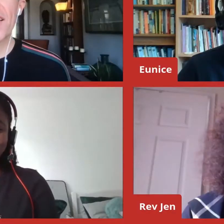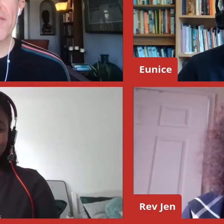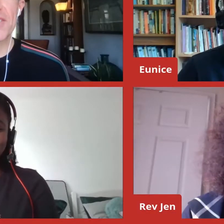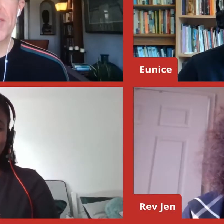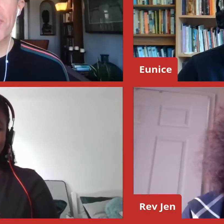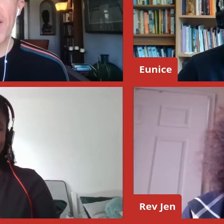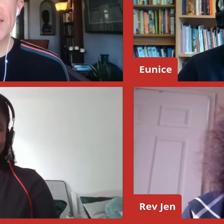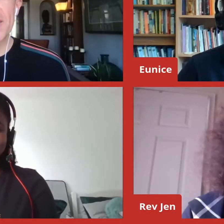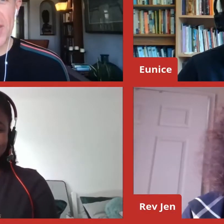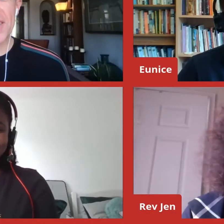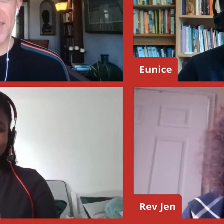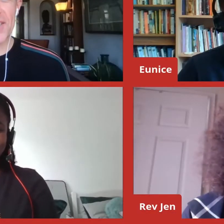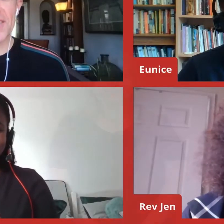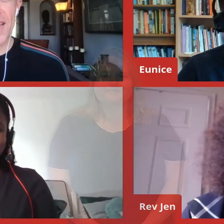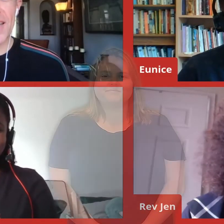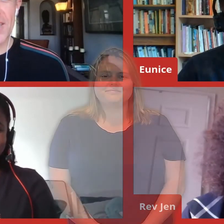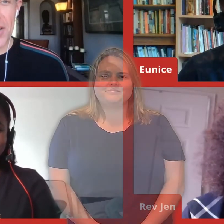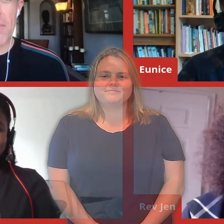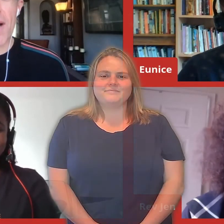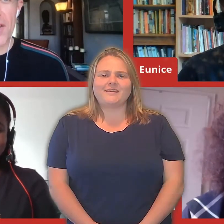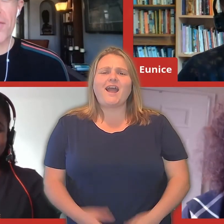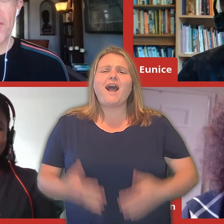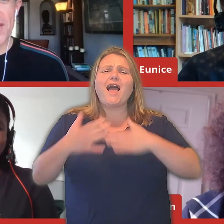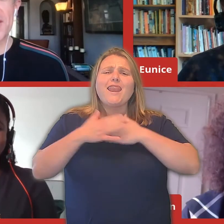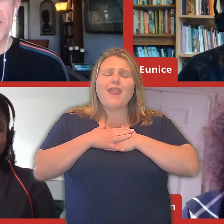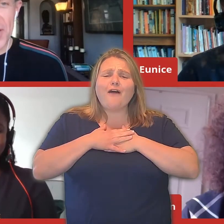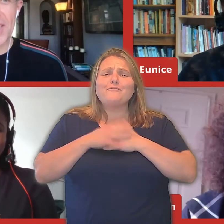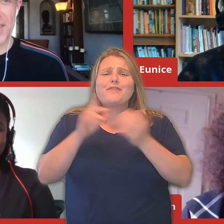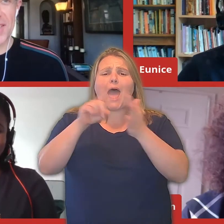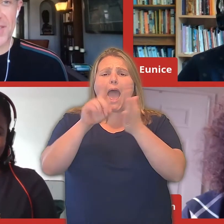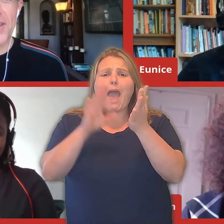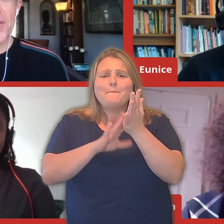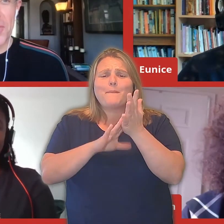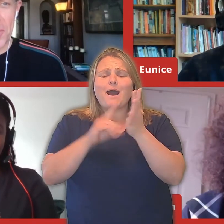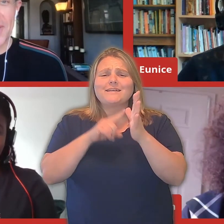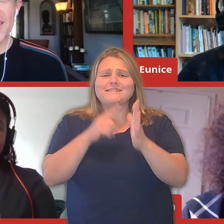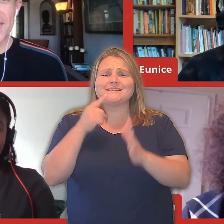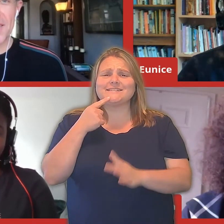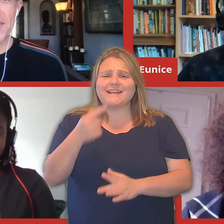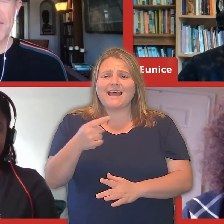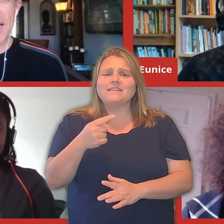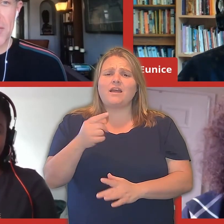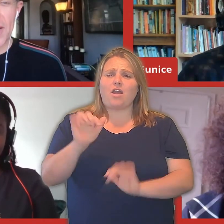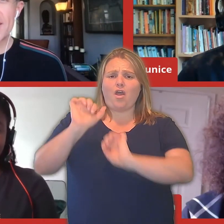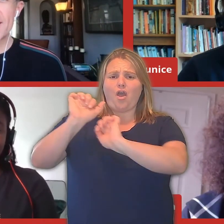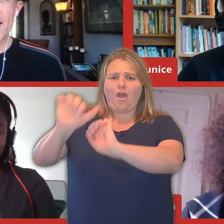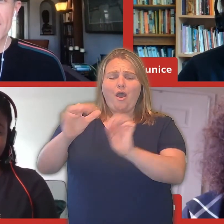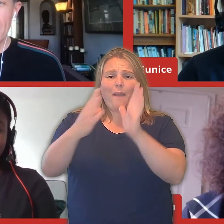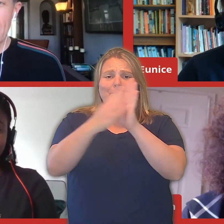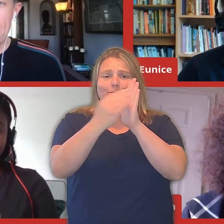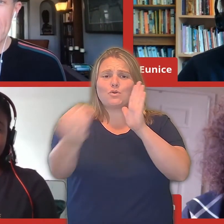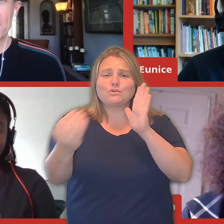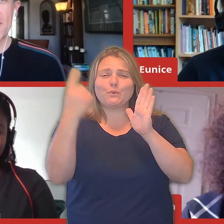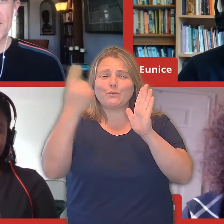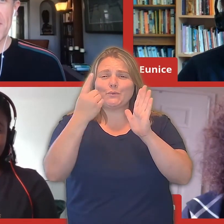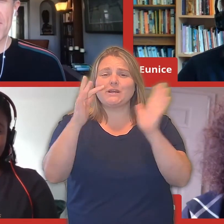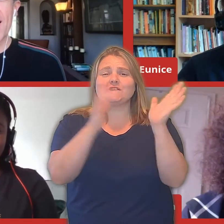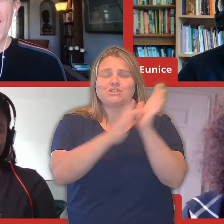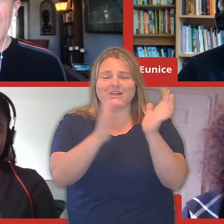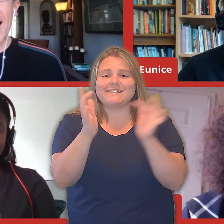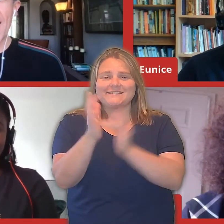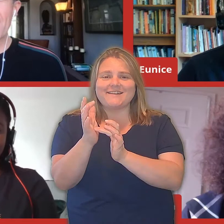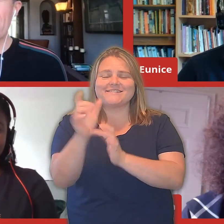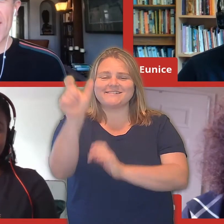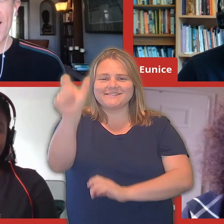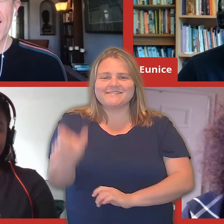I love that she went to Jesus. She said her model for this is Jesus, who critiques the system and seeks a better system.